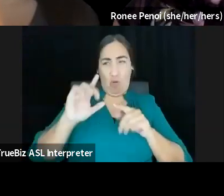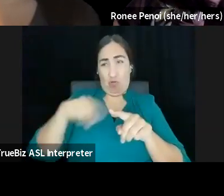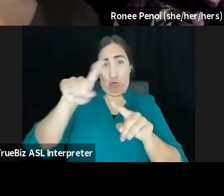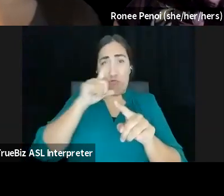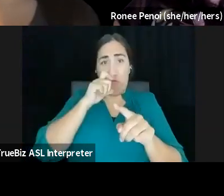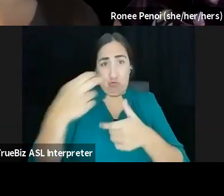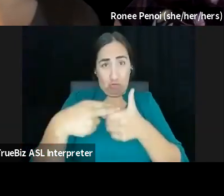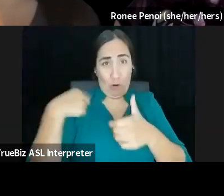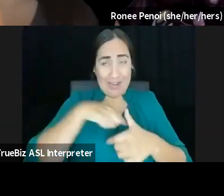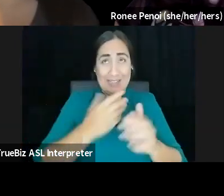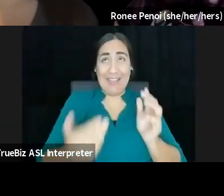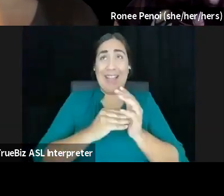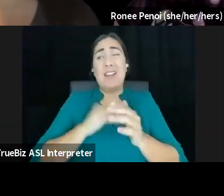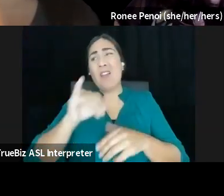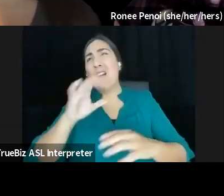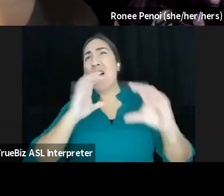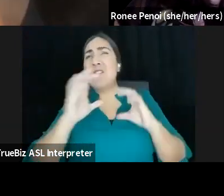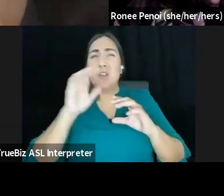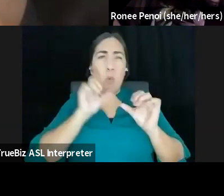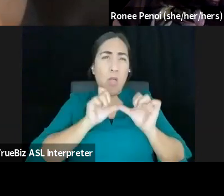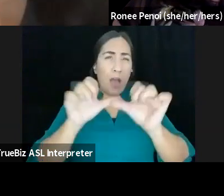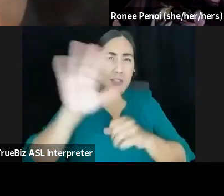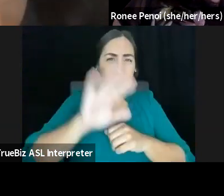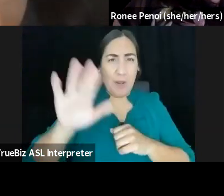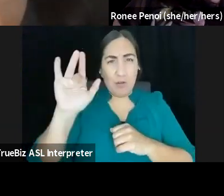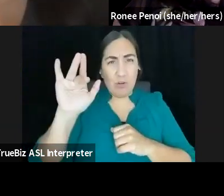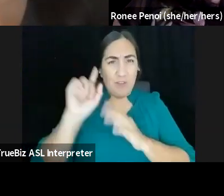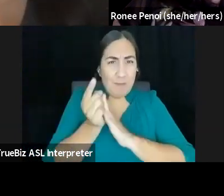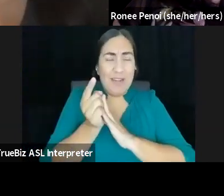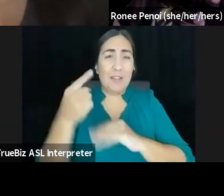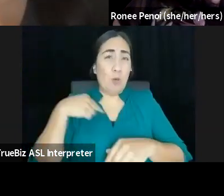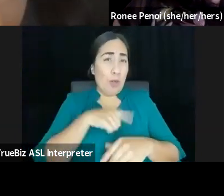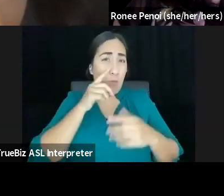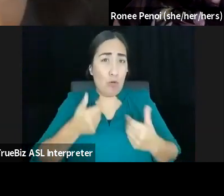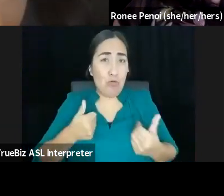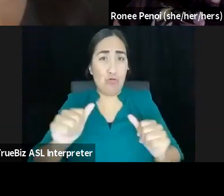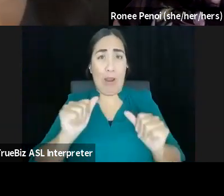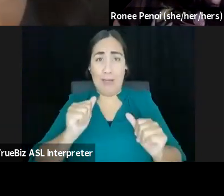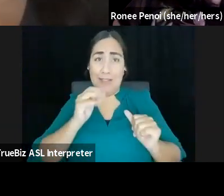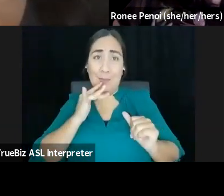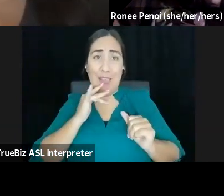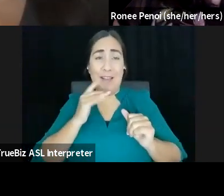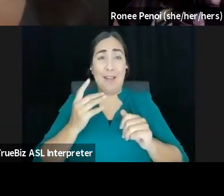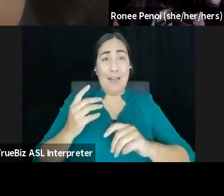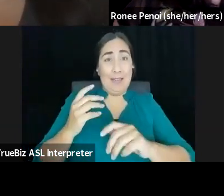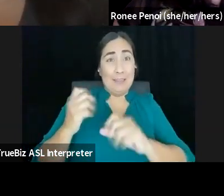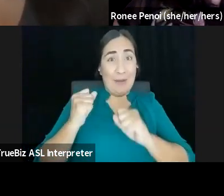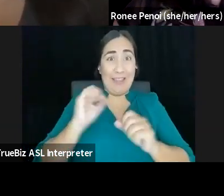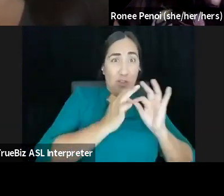portion. last about 25 minutes or so. We will try to speak at a speed that our captioners and interpreters can catch up